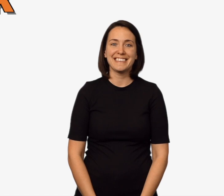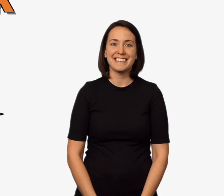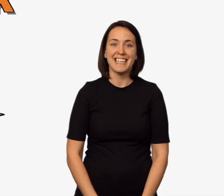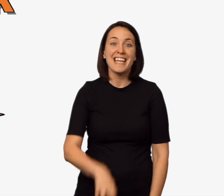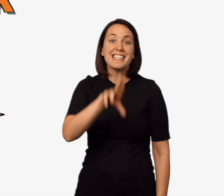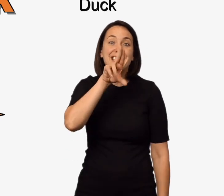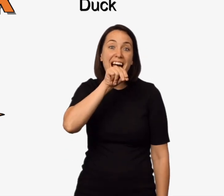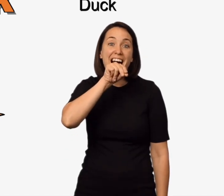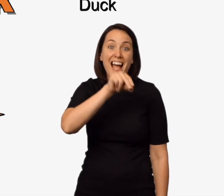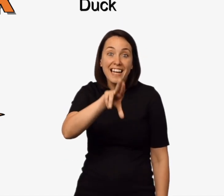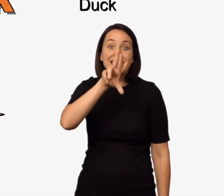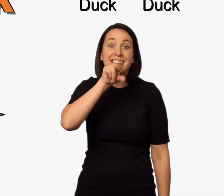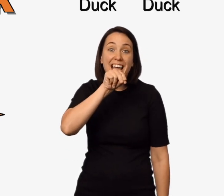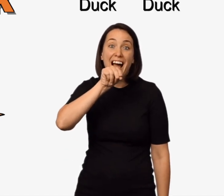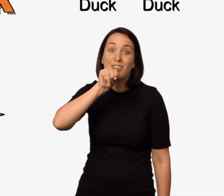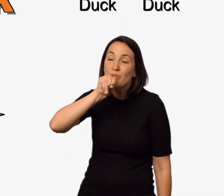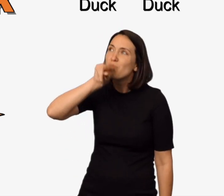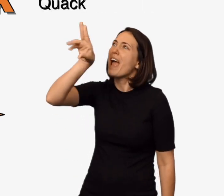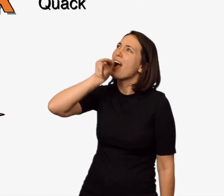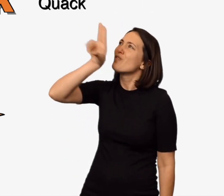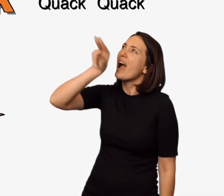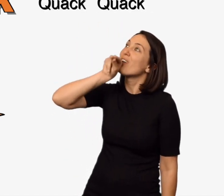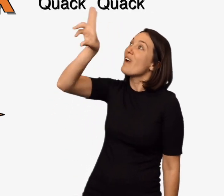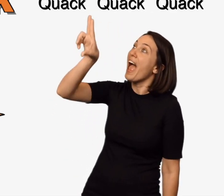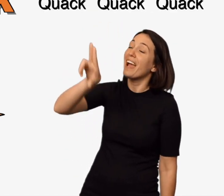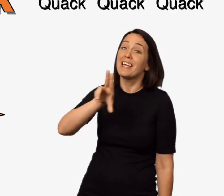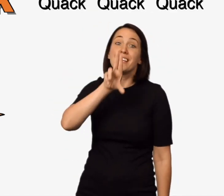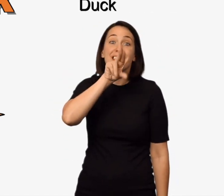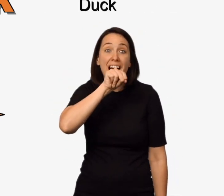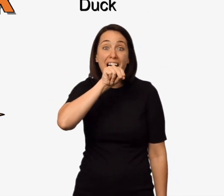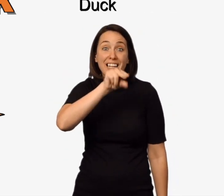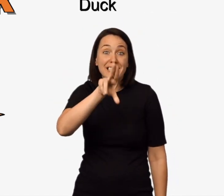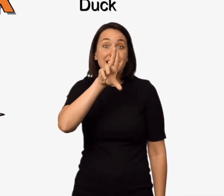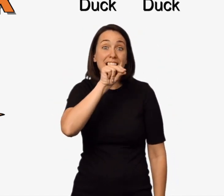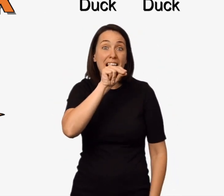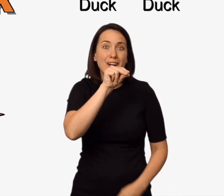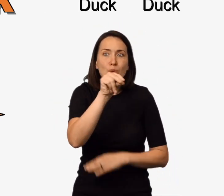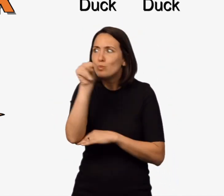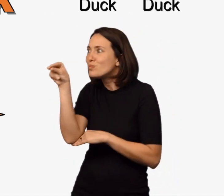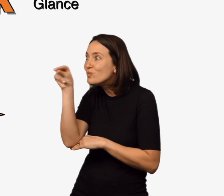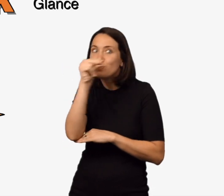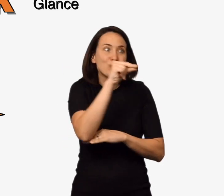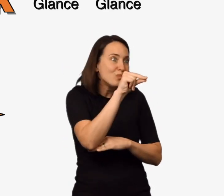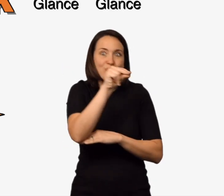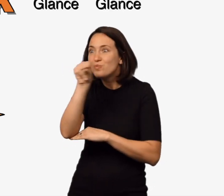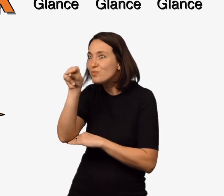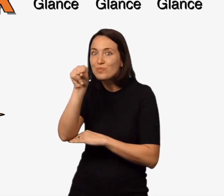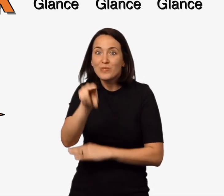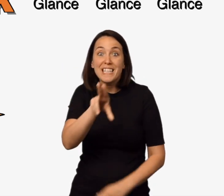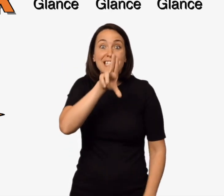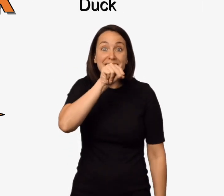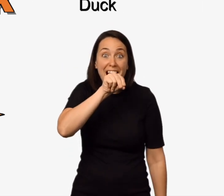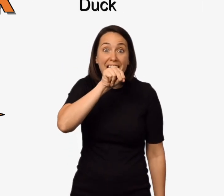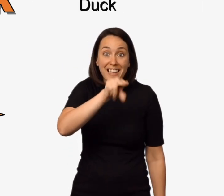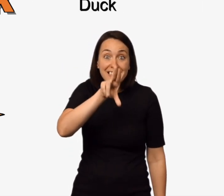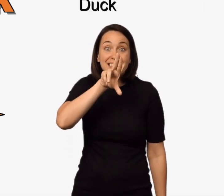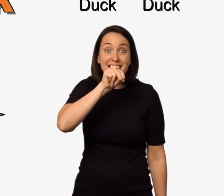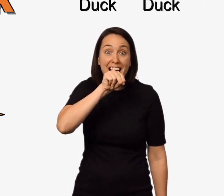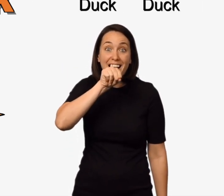Duck Duck Quack, quack, quack Duck duck, duck, glance, glance, glance, duck, duck,